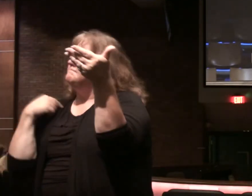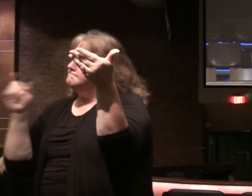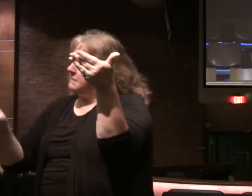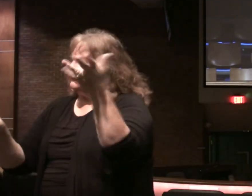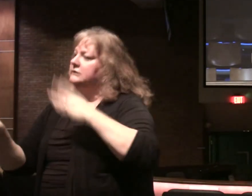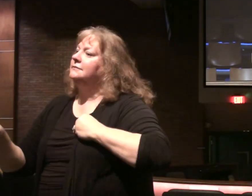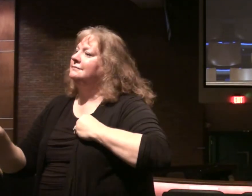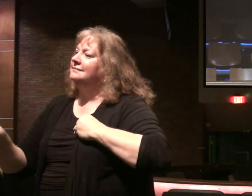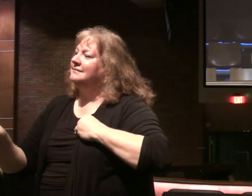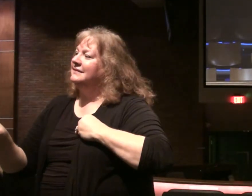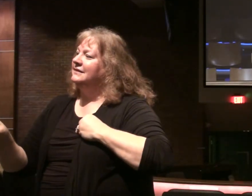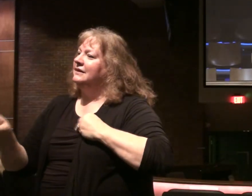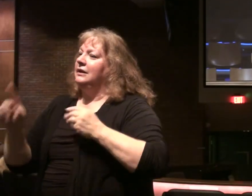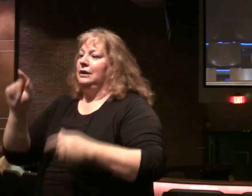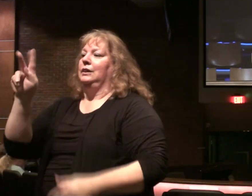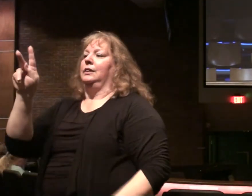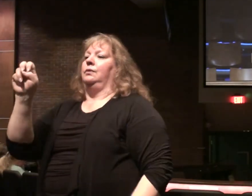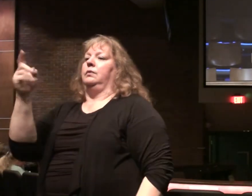Back to Luke 14.